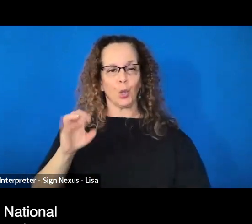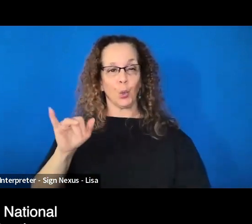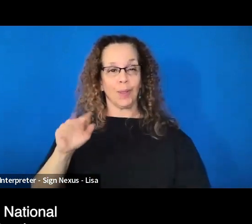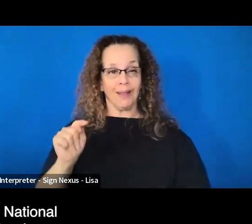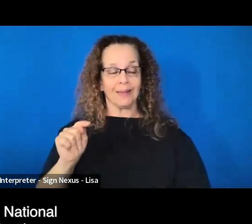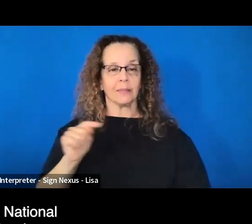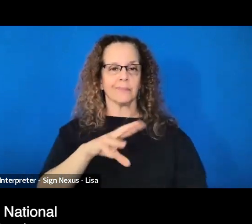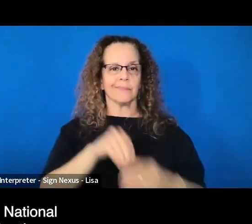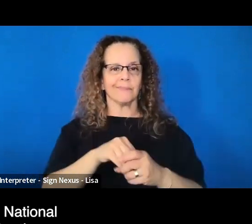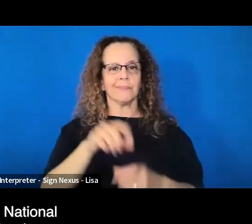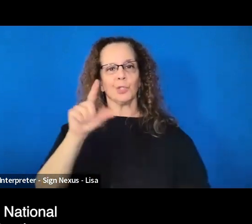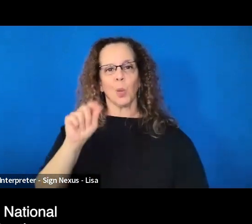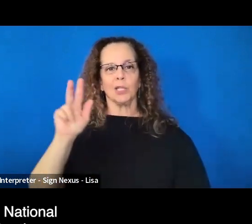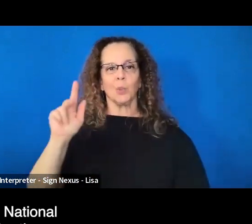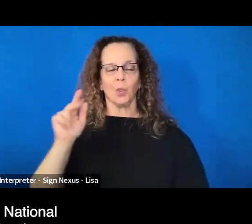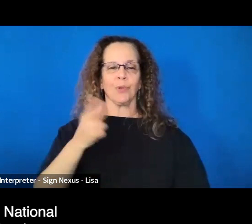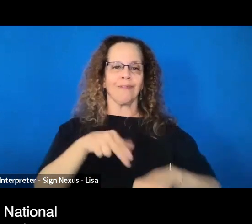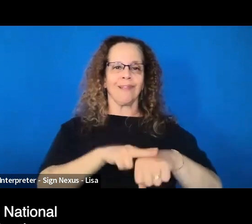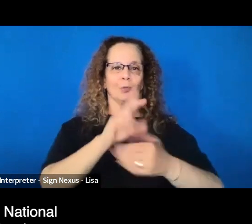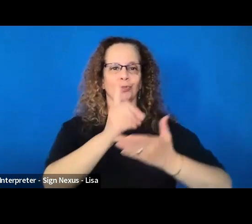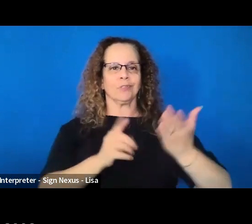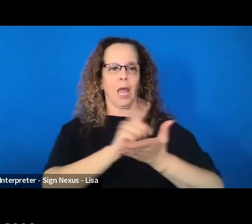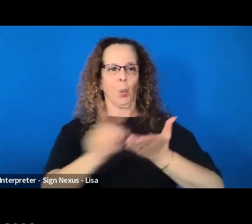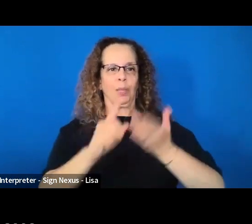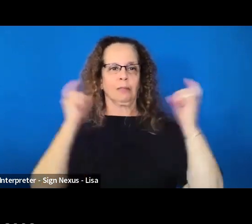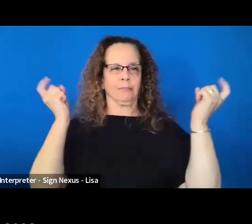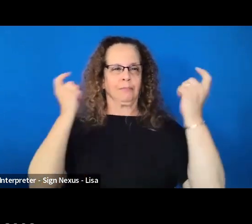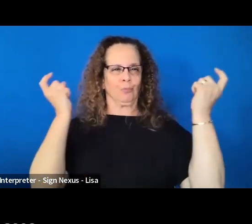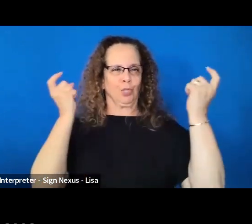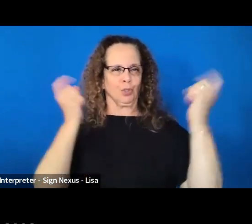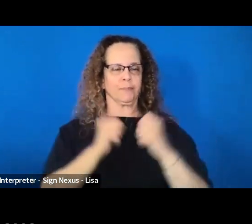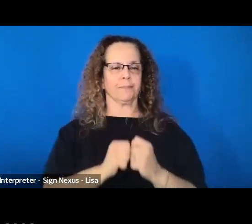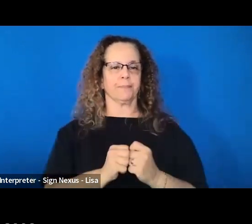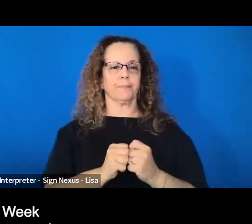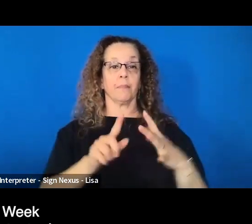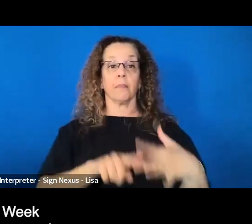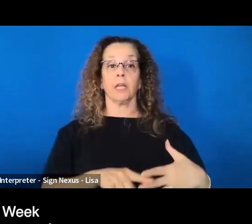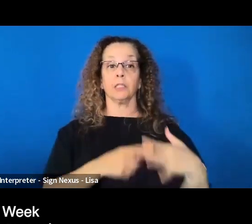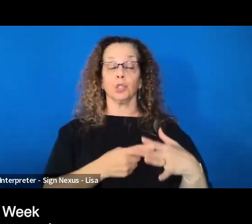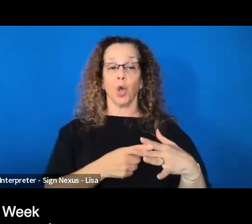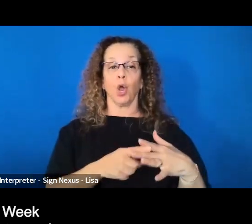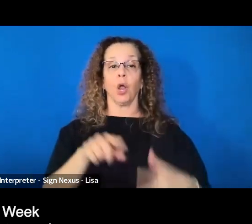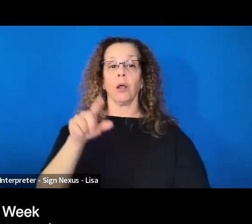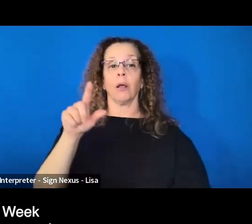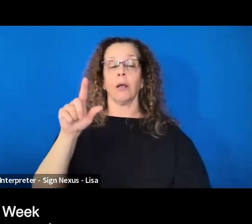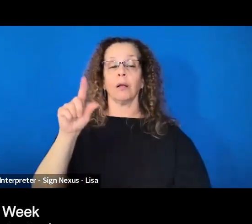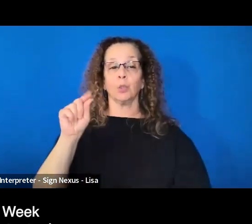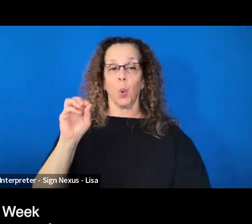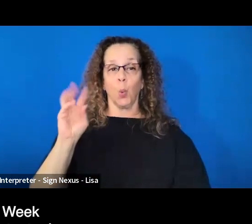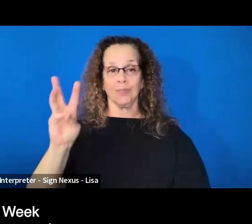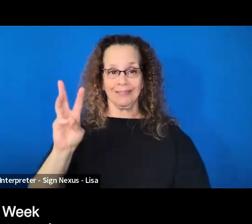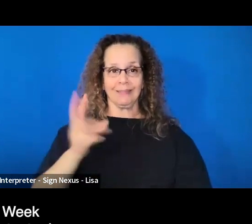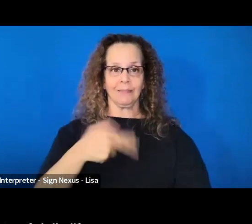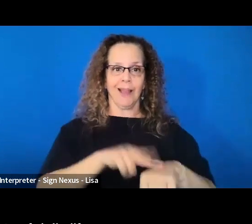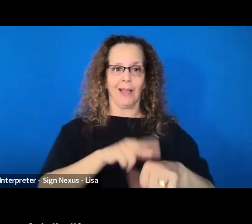National Design Week celebrations. And launched in 2006, National Design Week celebrates the